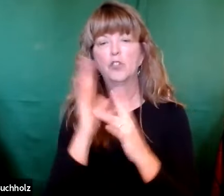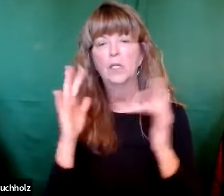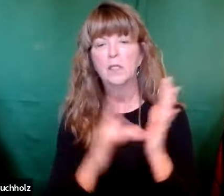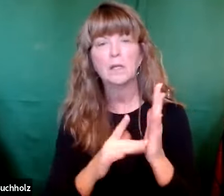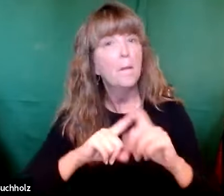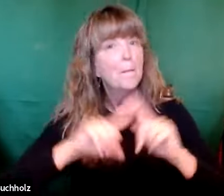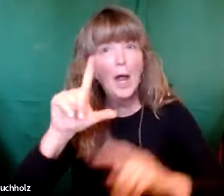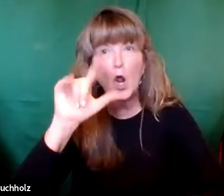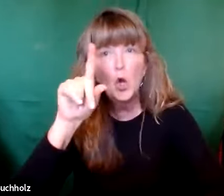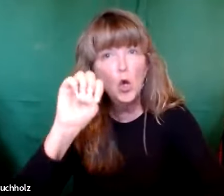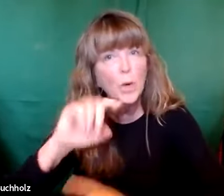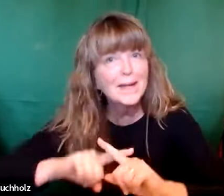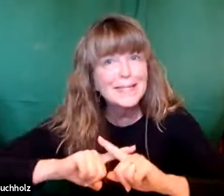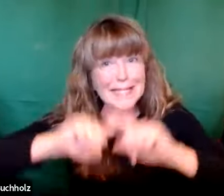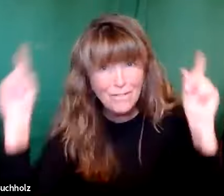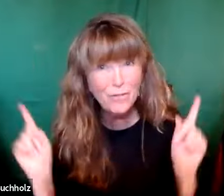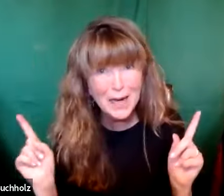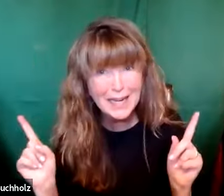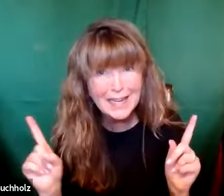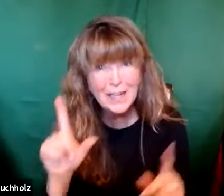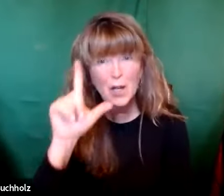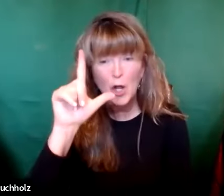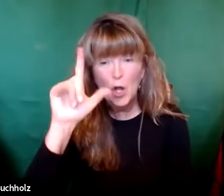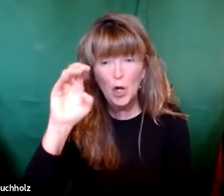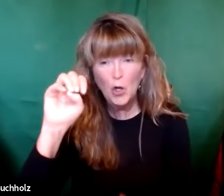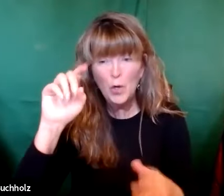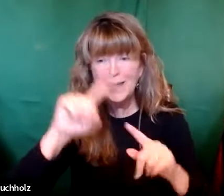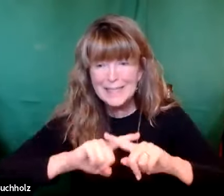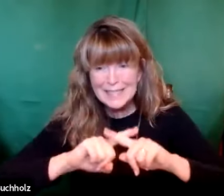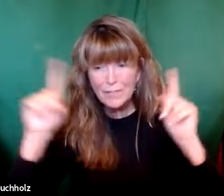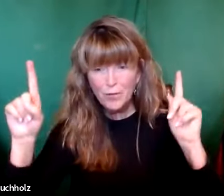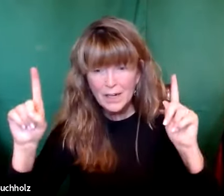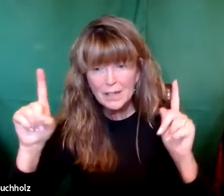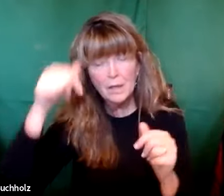Joseph is the one who said his name will be Jesus but in Luke it's very different.